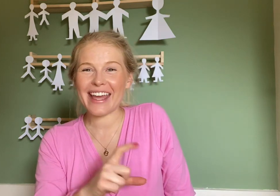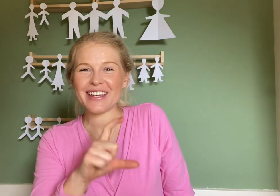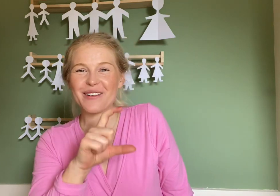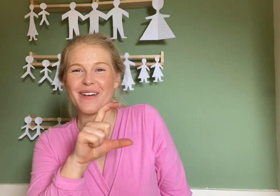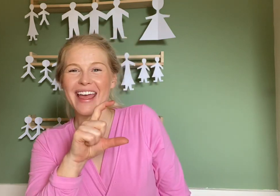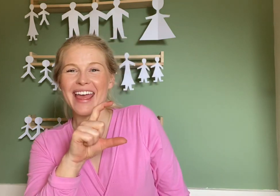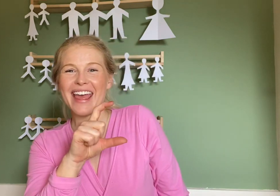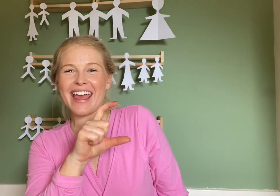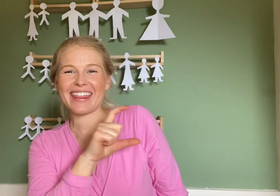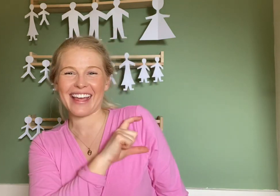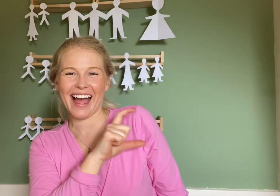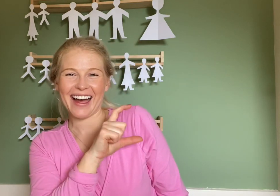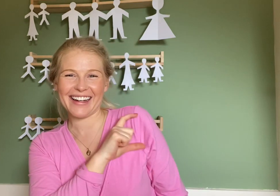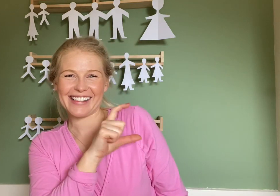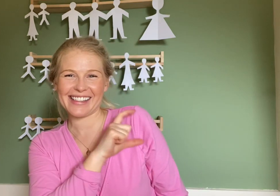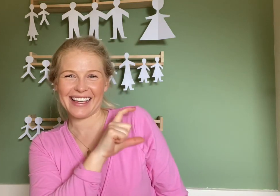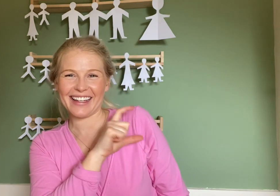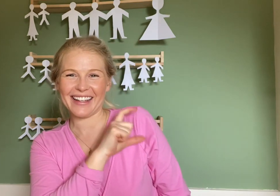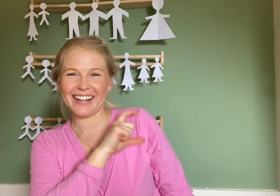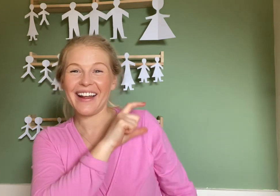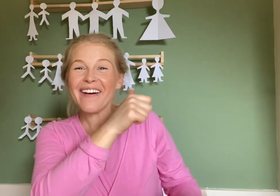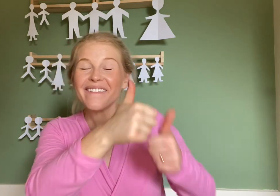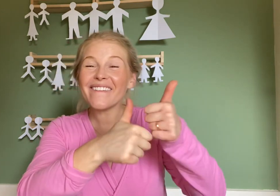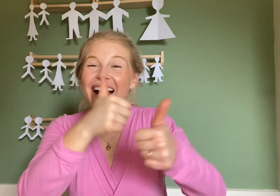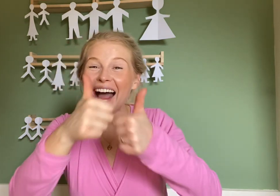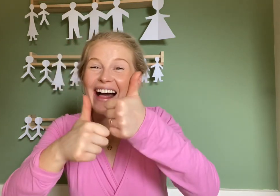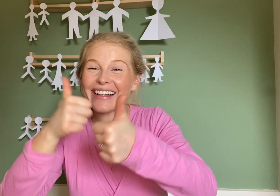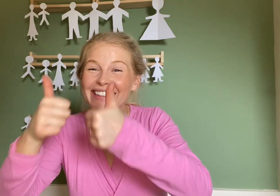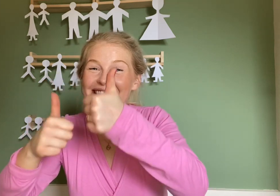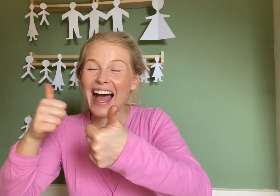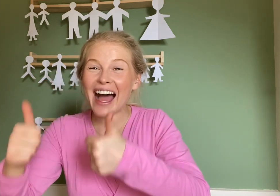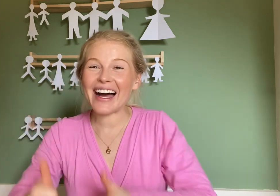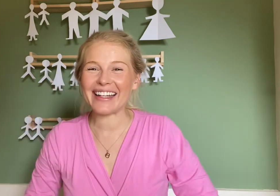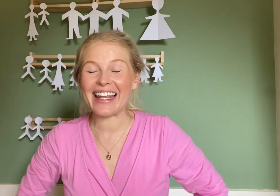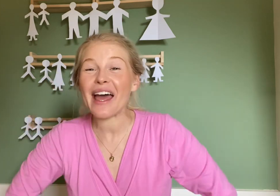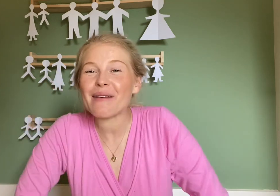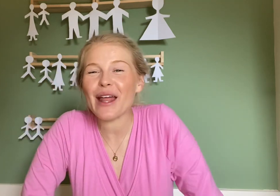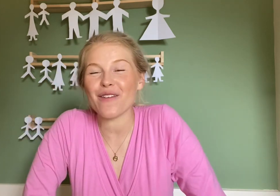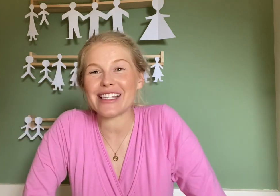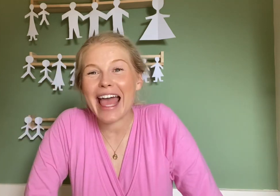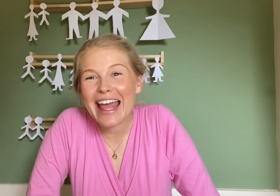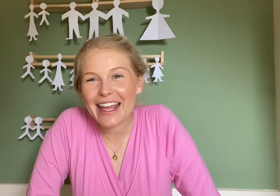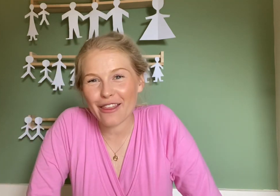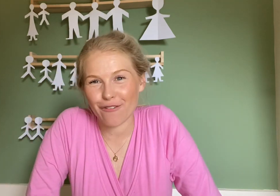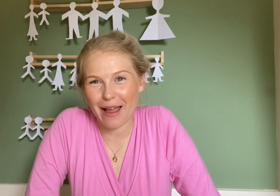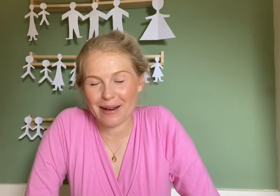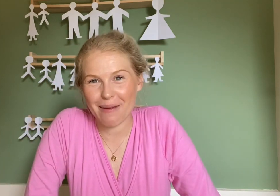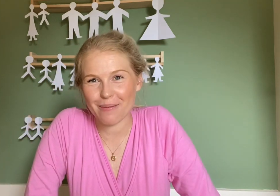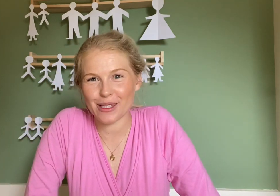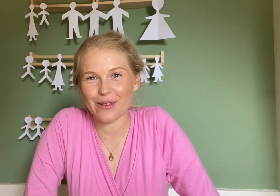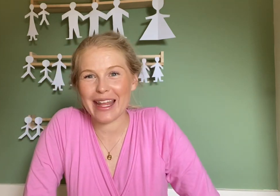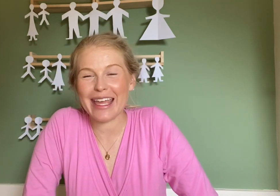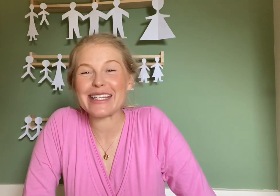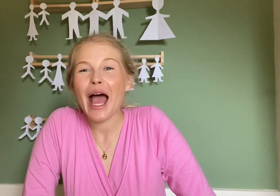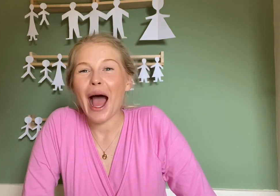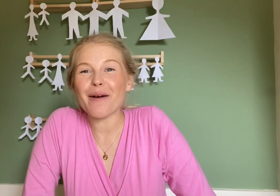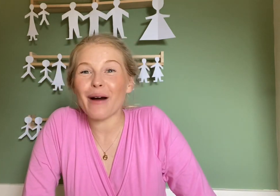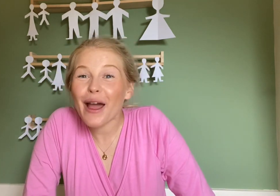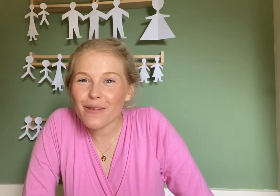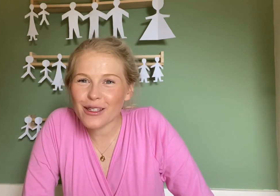with Cousin. Well done! Well Let me know if there's any other family members you need but I hope those have